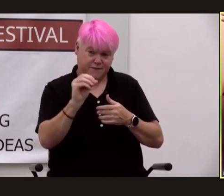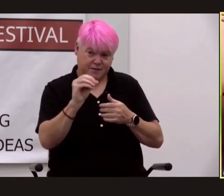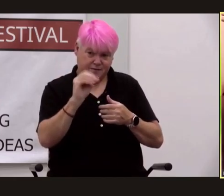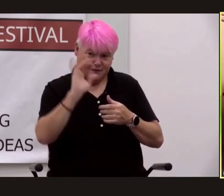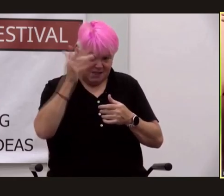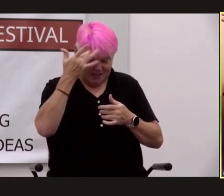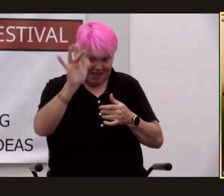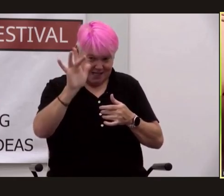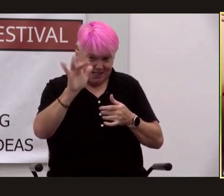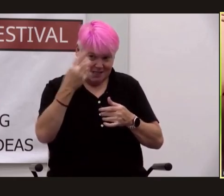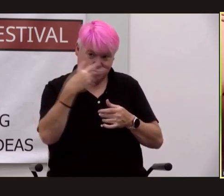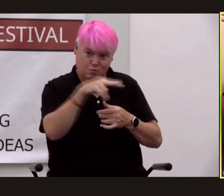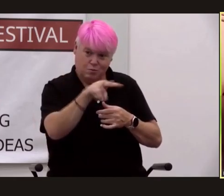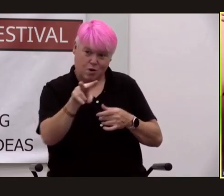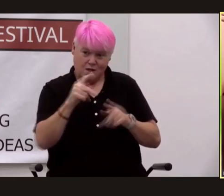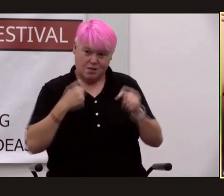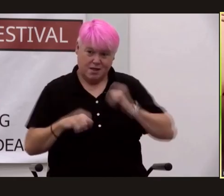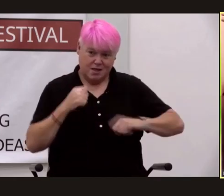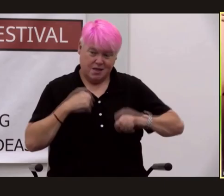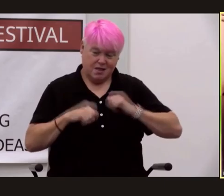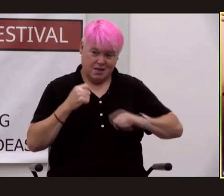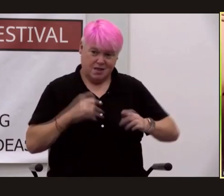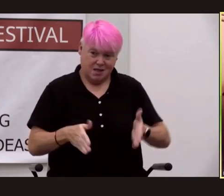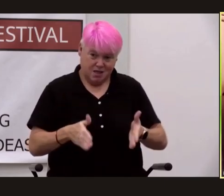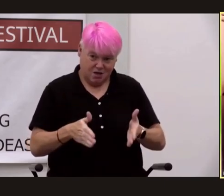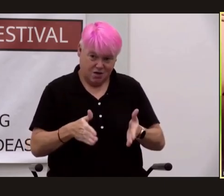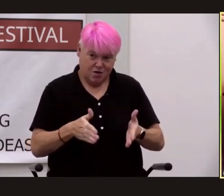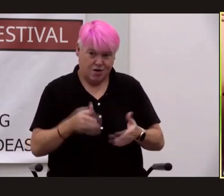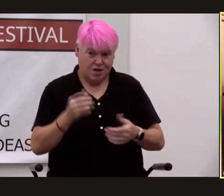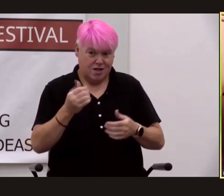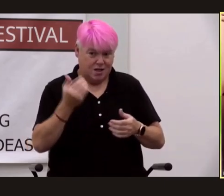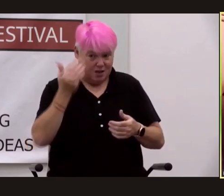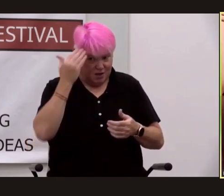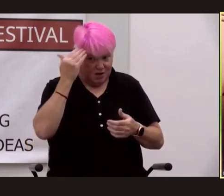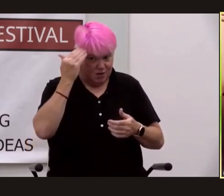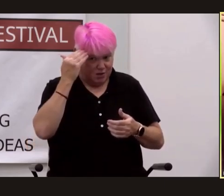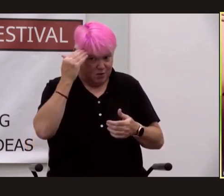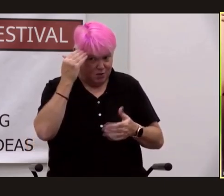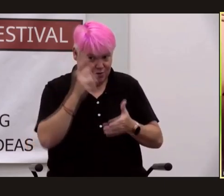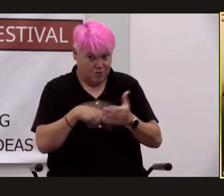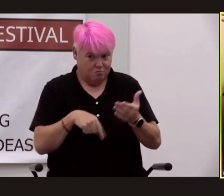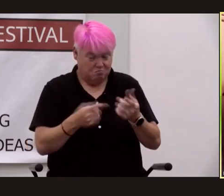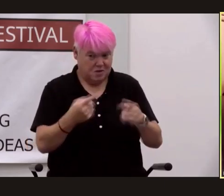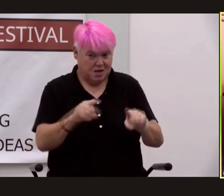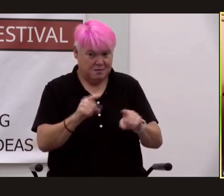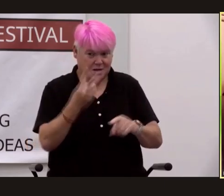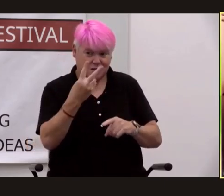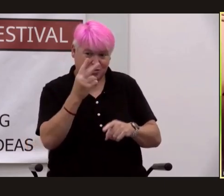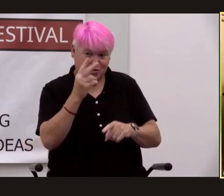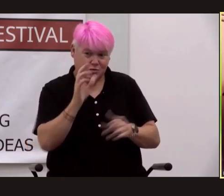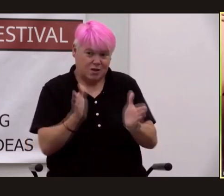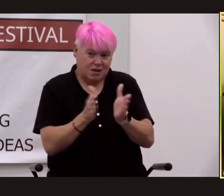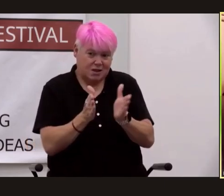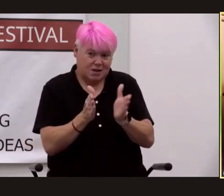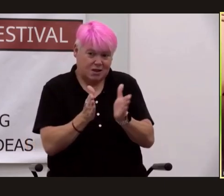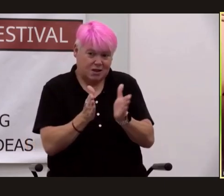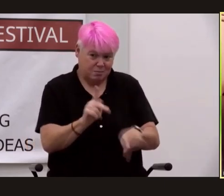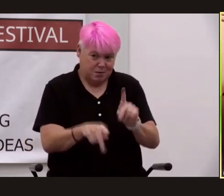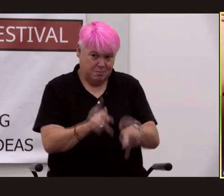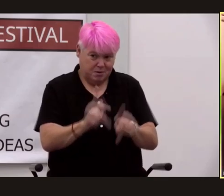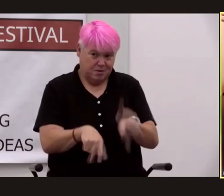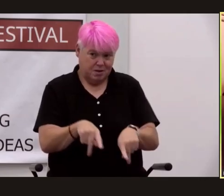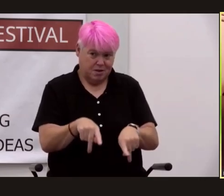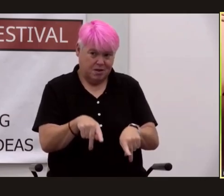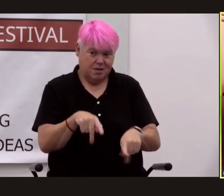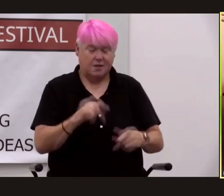base theater he knew full well that the problem of problems of two little people tend to amount to a hill of beans in this crazy